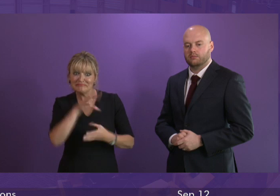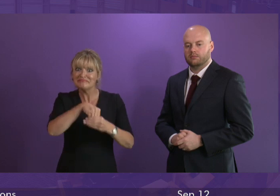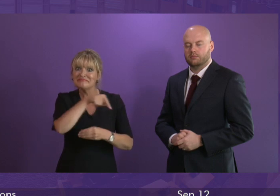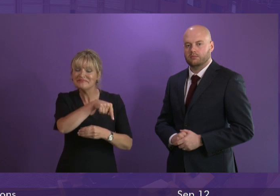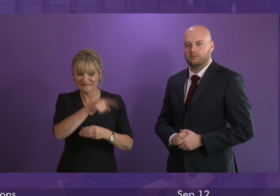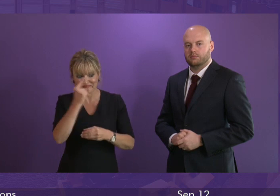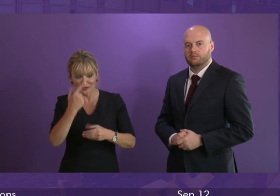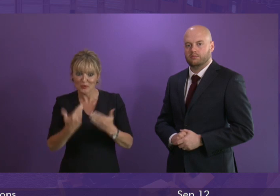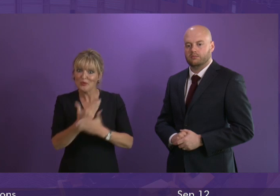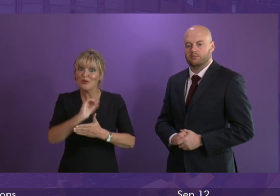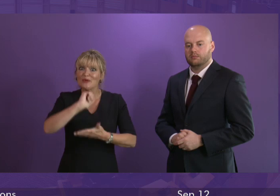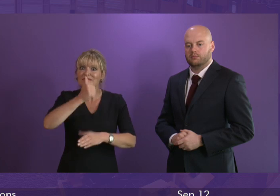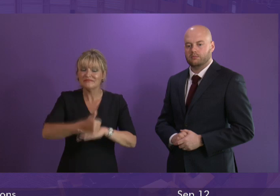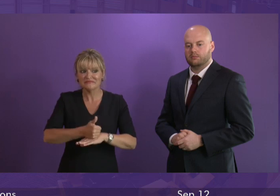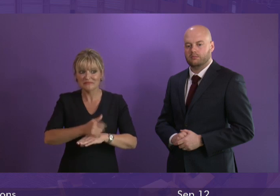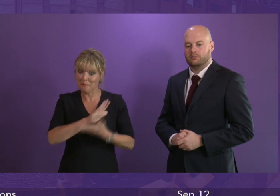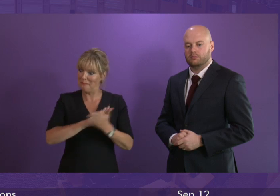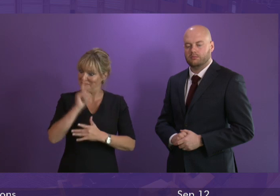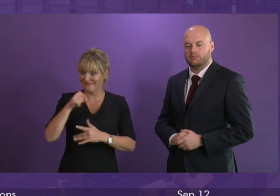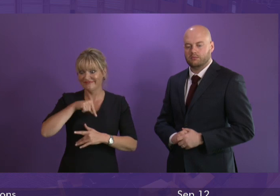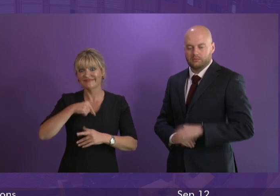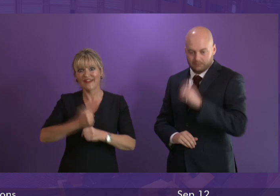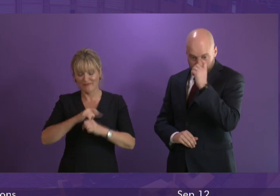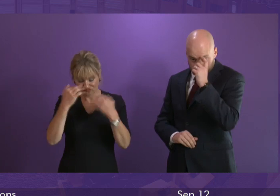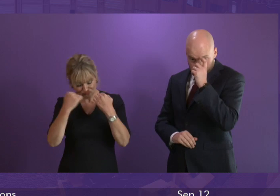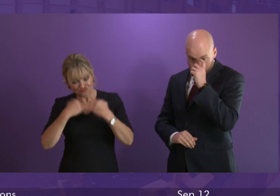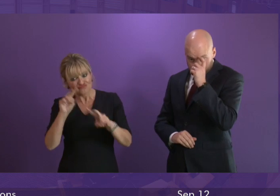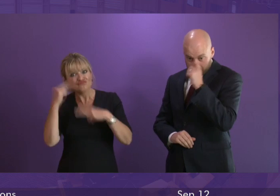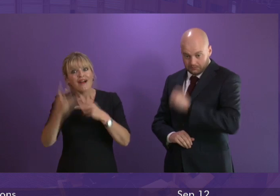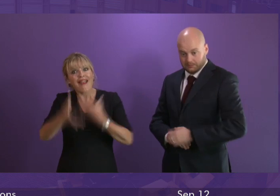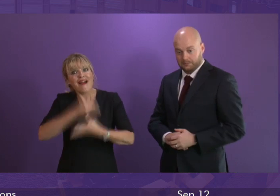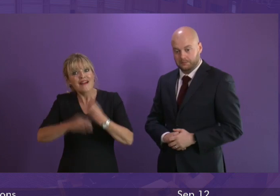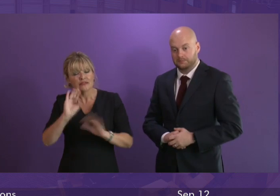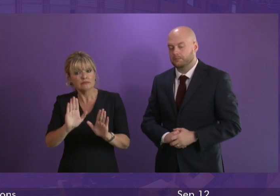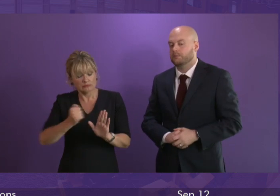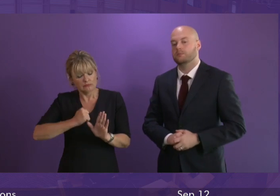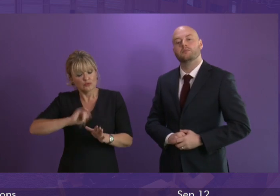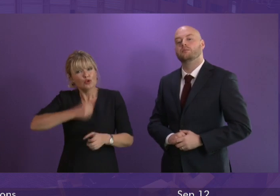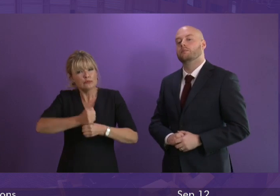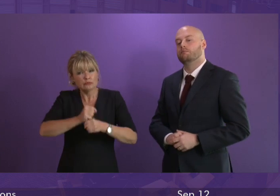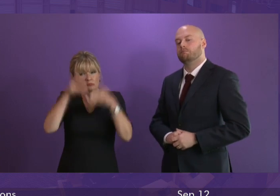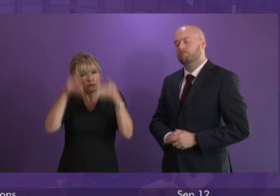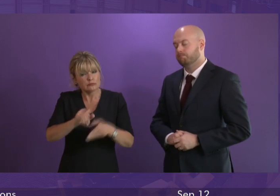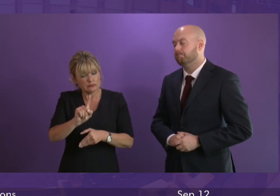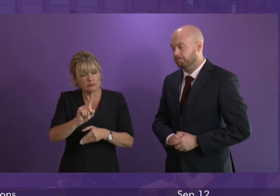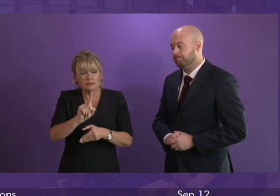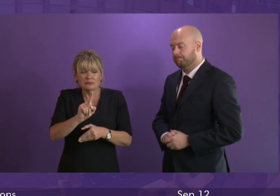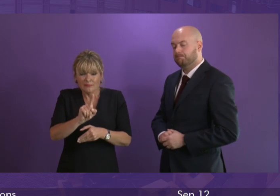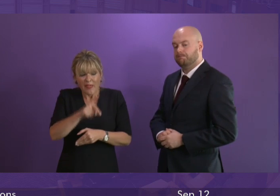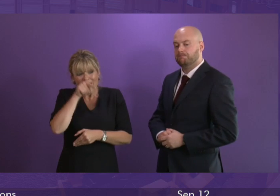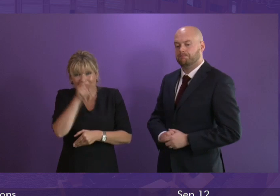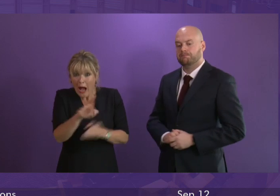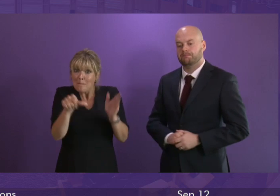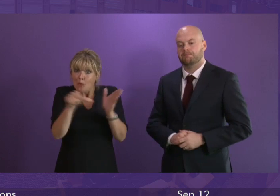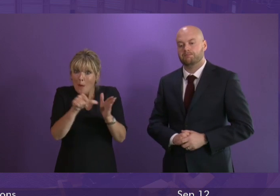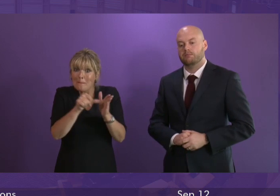carefully on the issues that have arisen in these two hospitals. Our focus is very much on ensuring that the problem that was